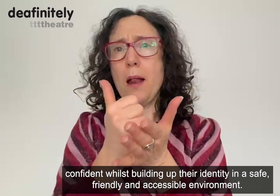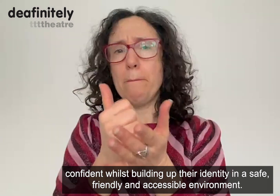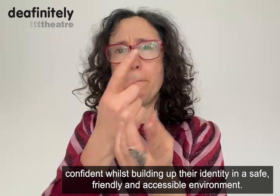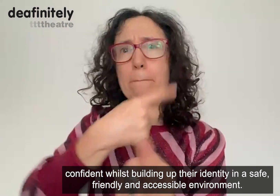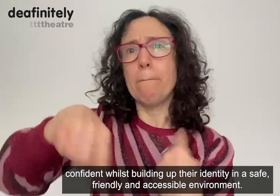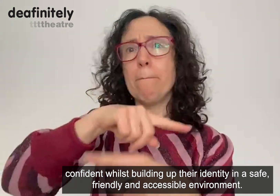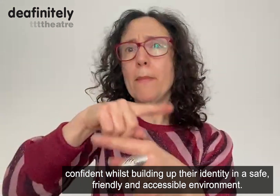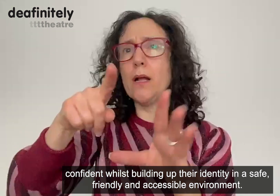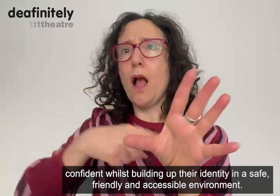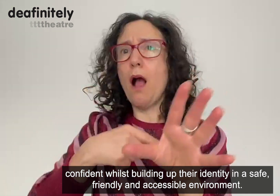environment.